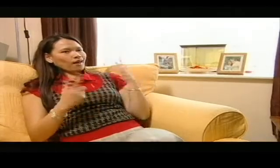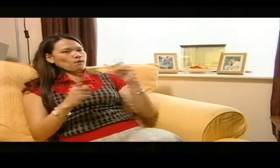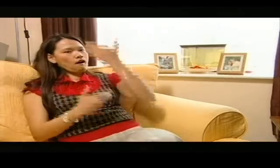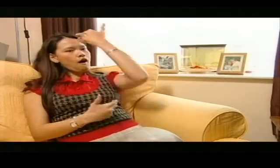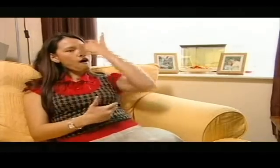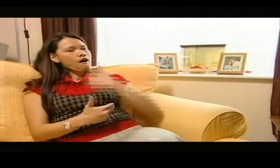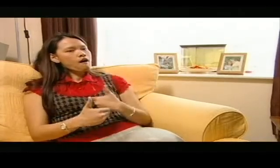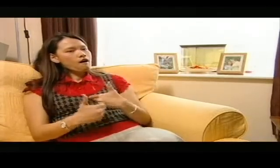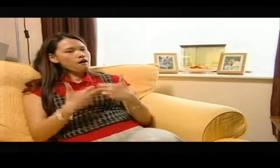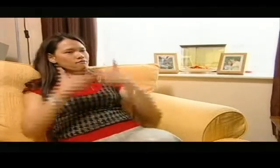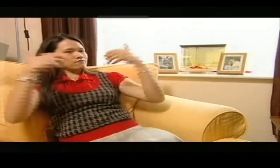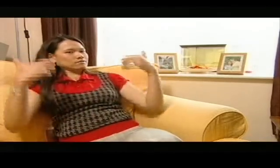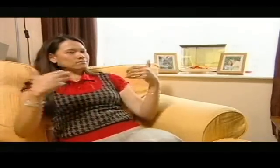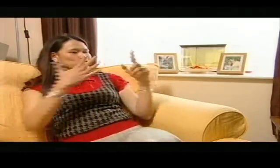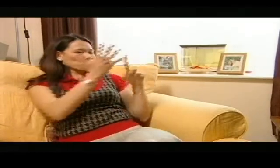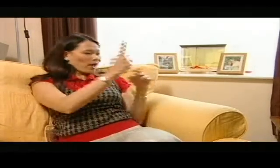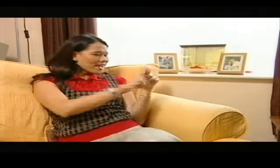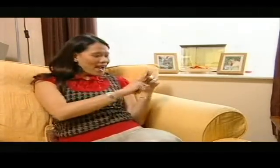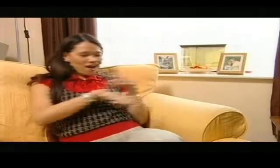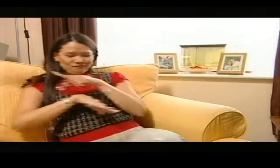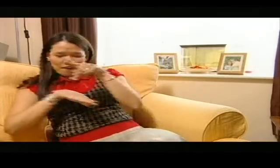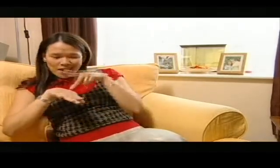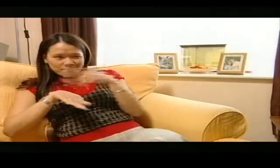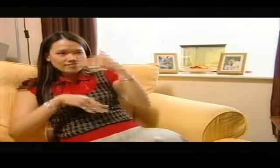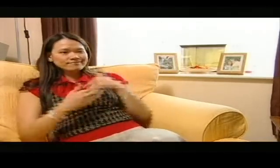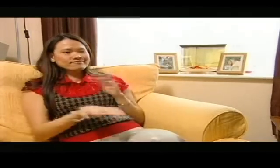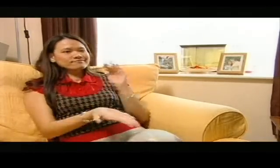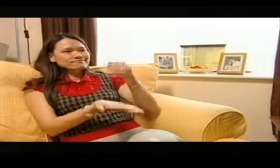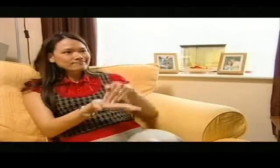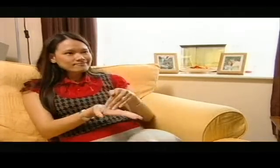I felt a little torn between the UK and the Philippines when I first arrived.